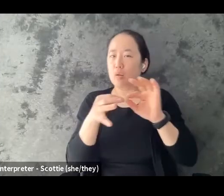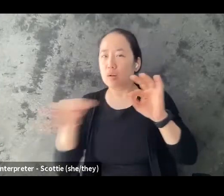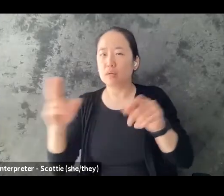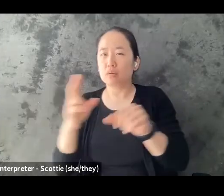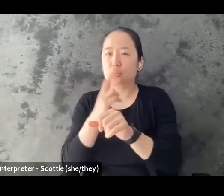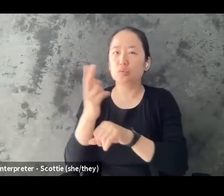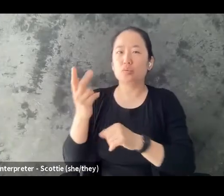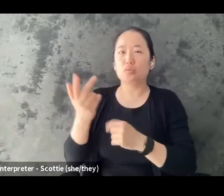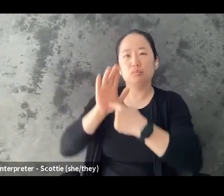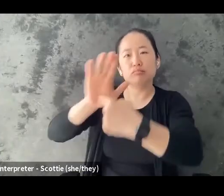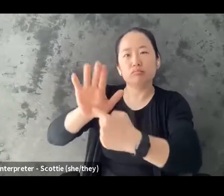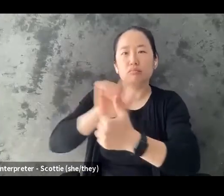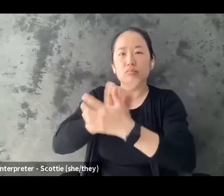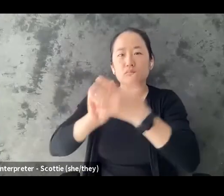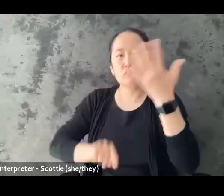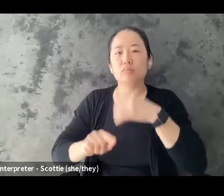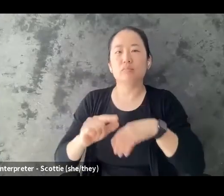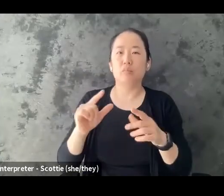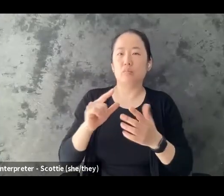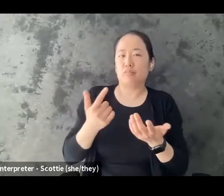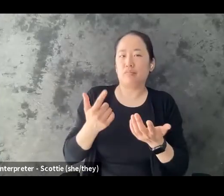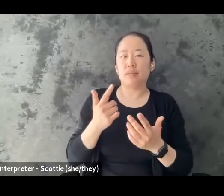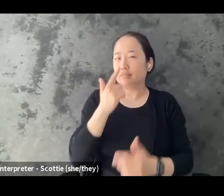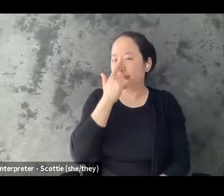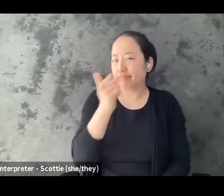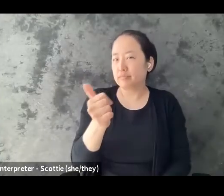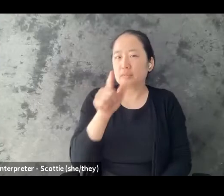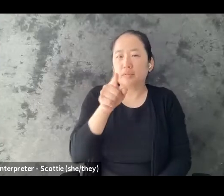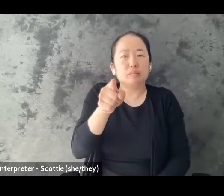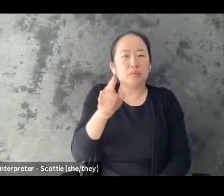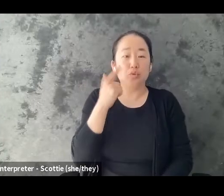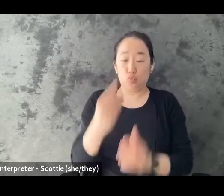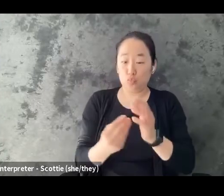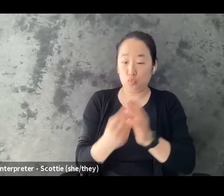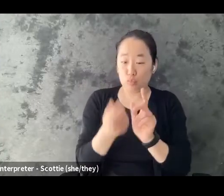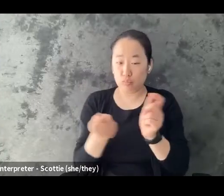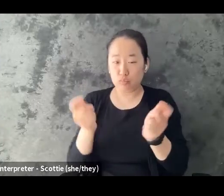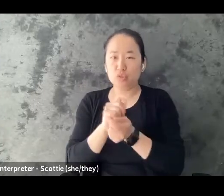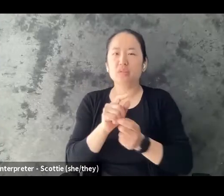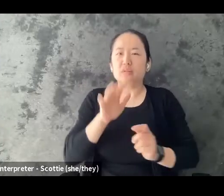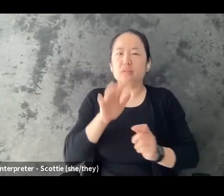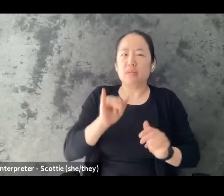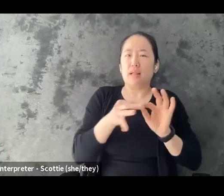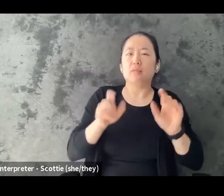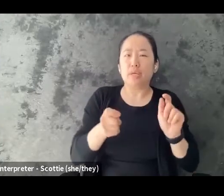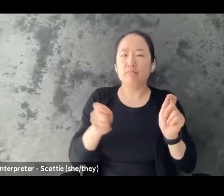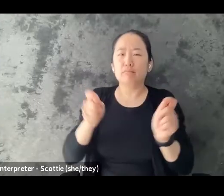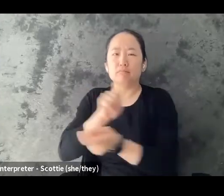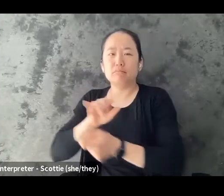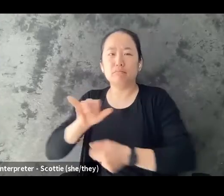identify with, all of that can evolve as you grow and change. So some examples of the way you can take ownership of your story